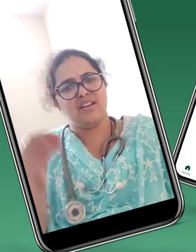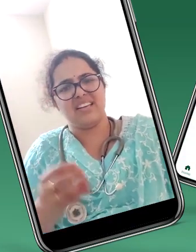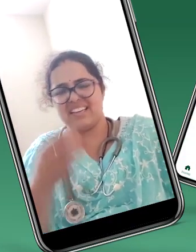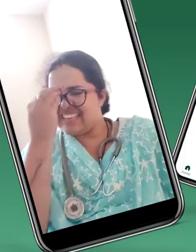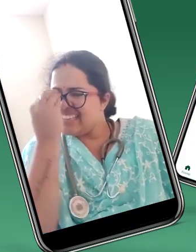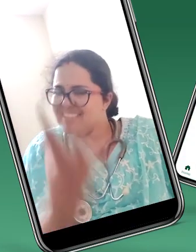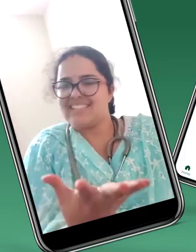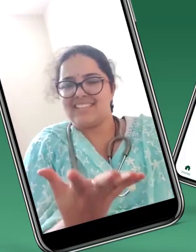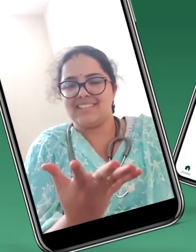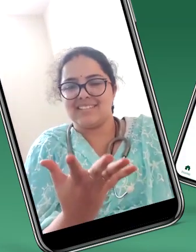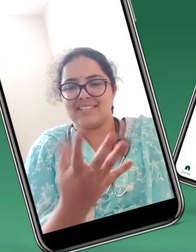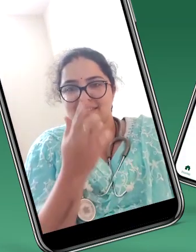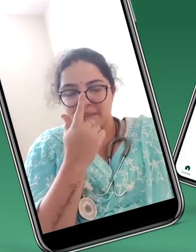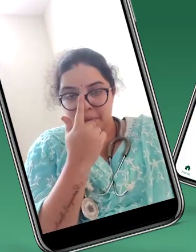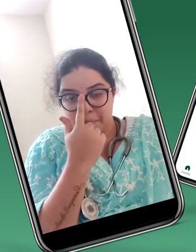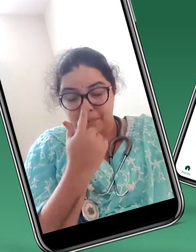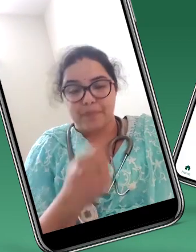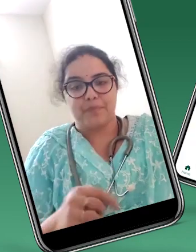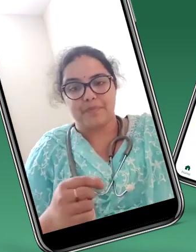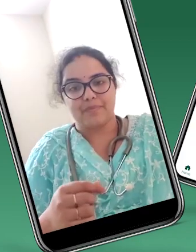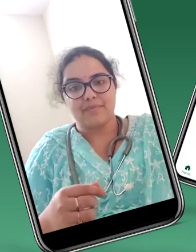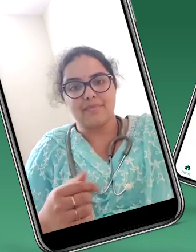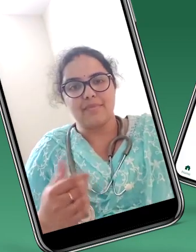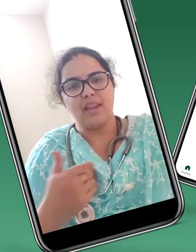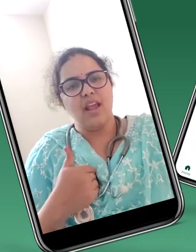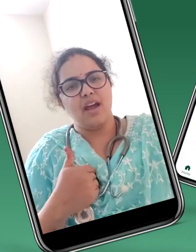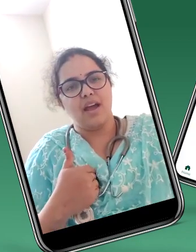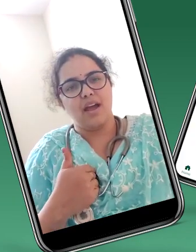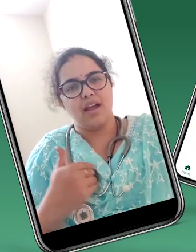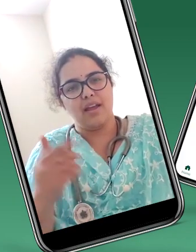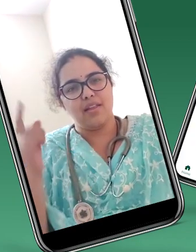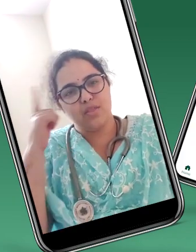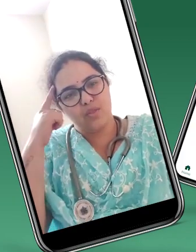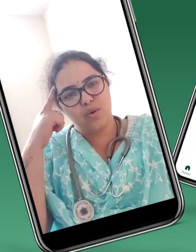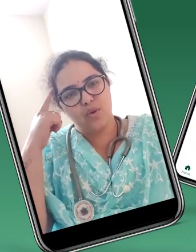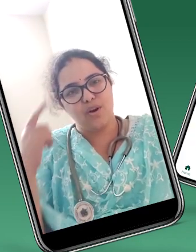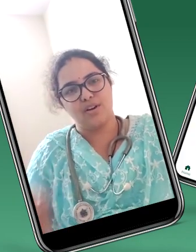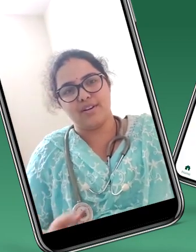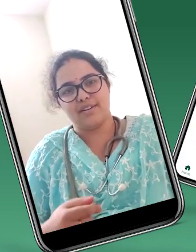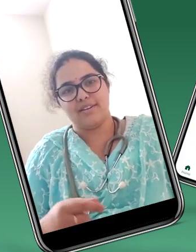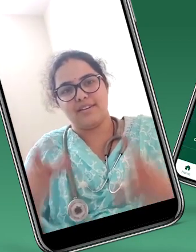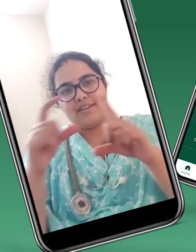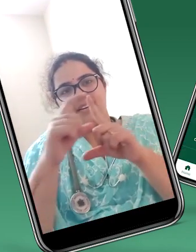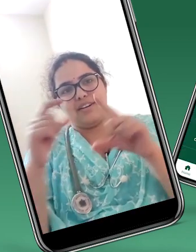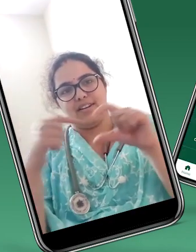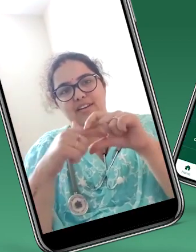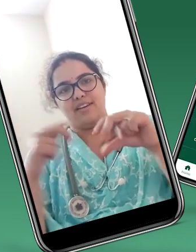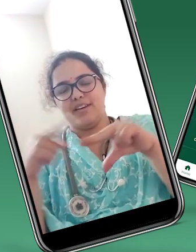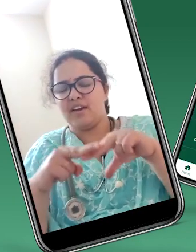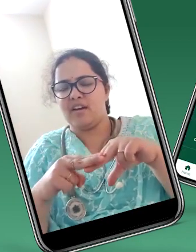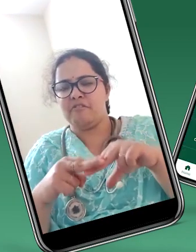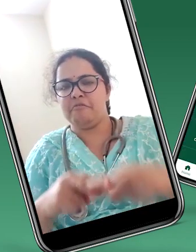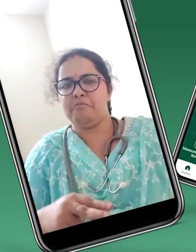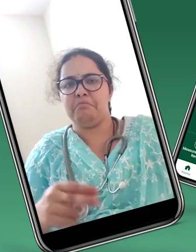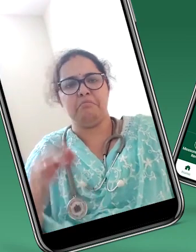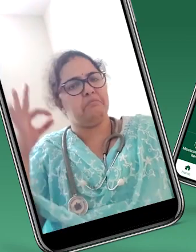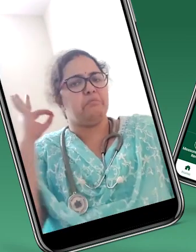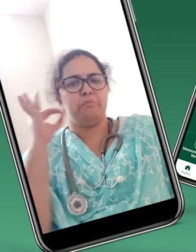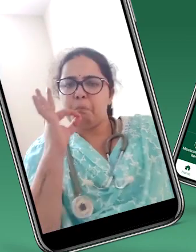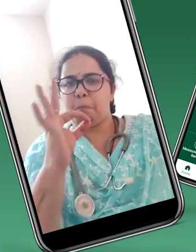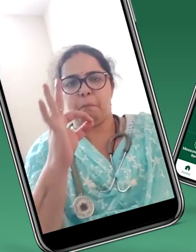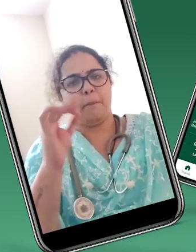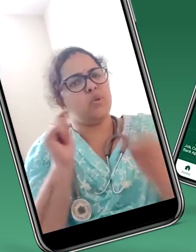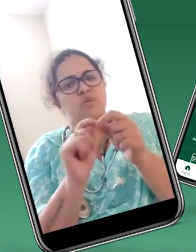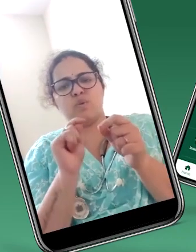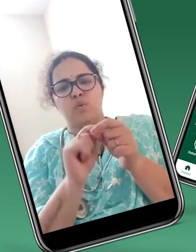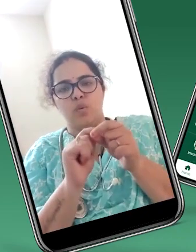Through this app, learning sign language is very easy. I think DEF has done